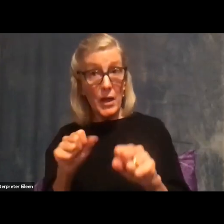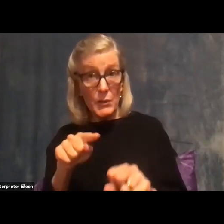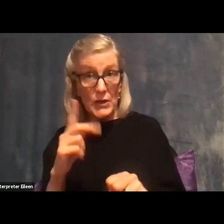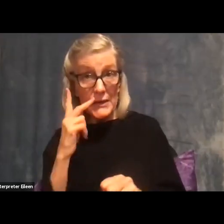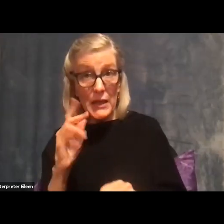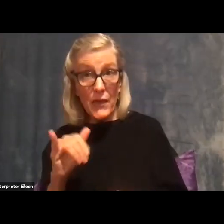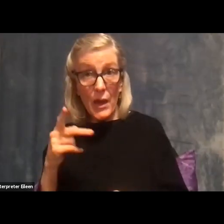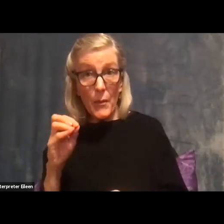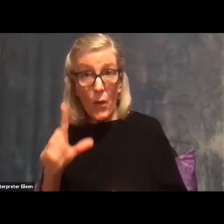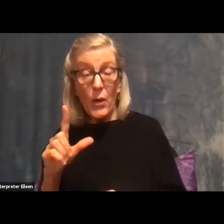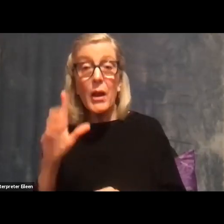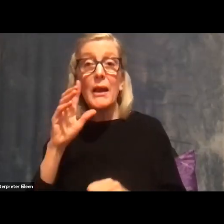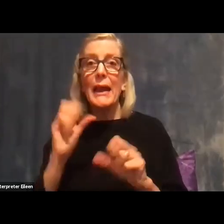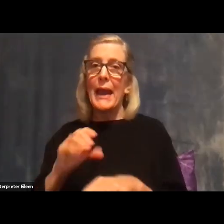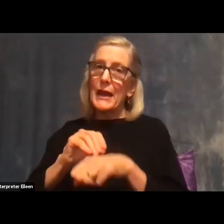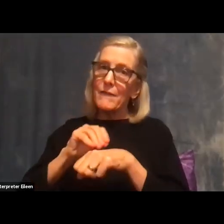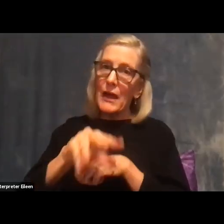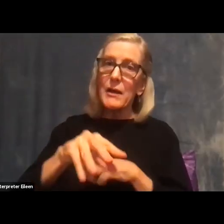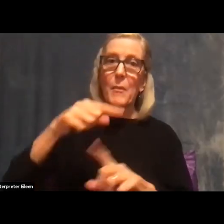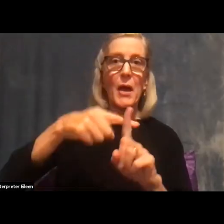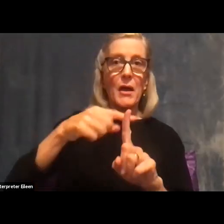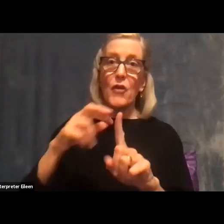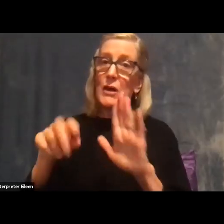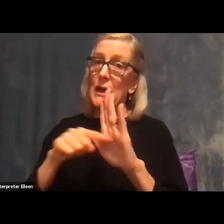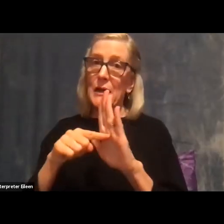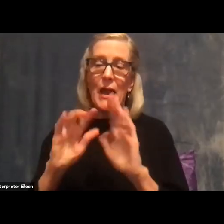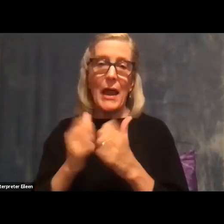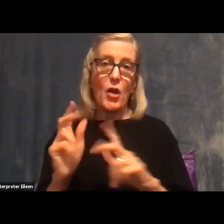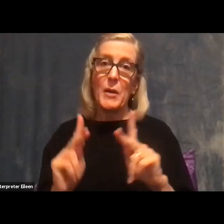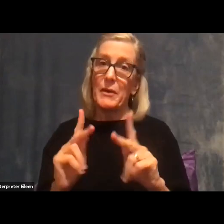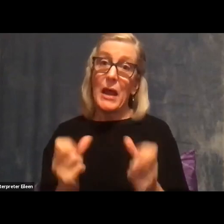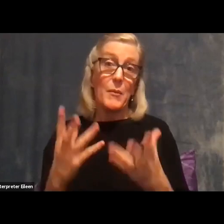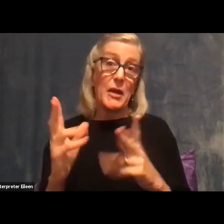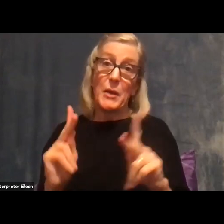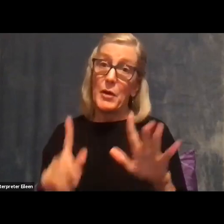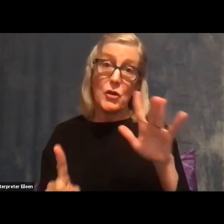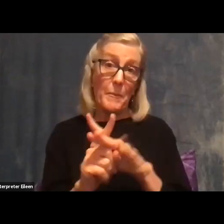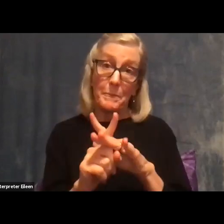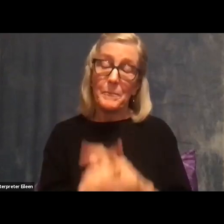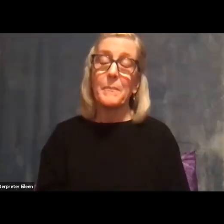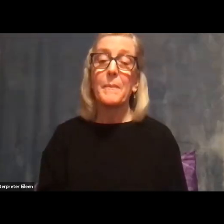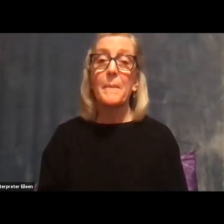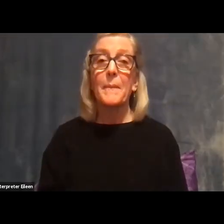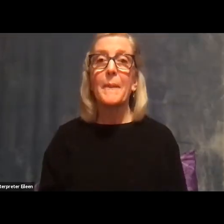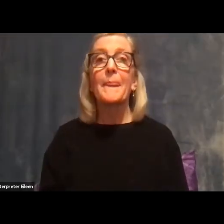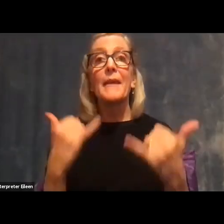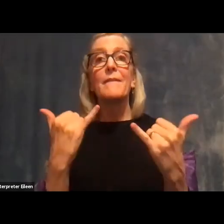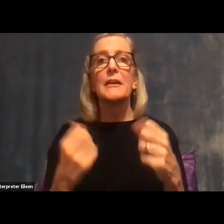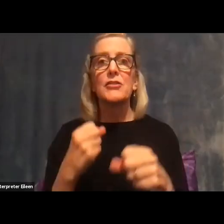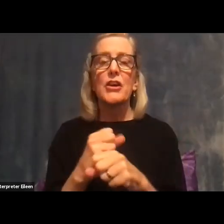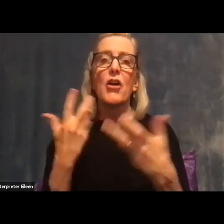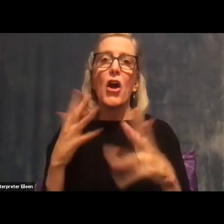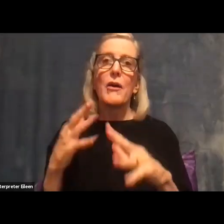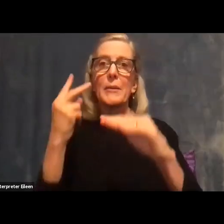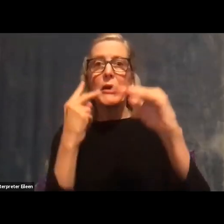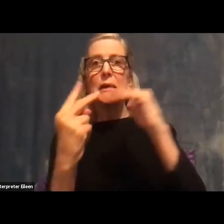turnout either positively or negatively. This year, especially with really high turnout numbers that are projected and